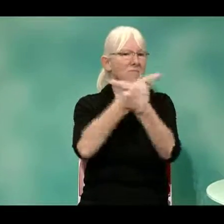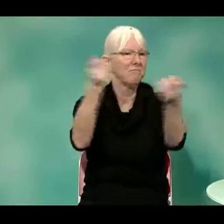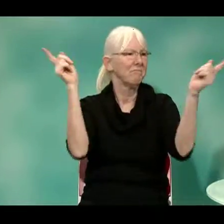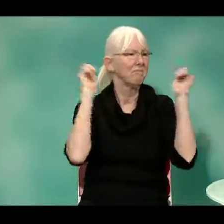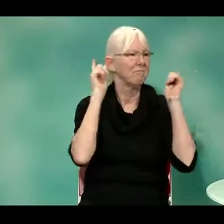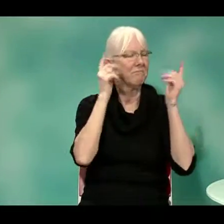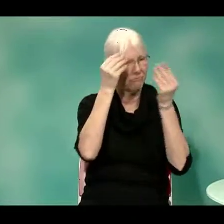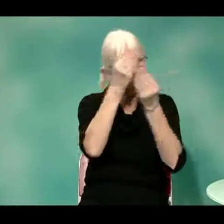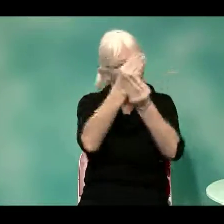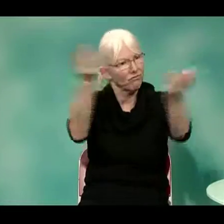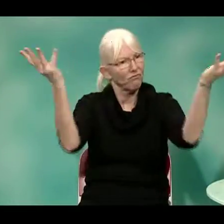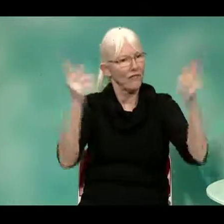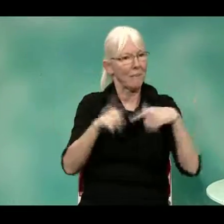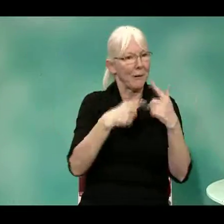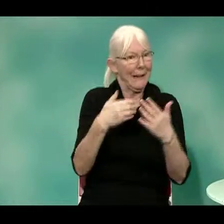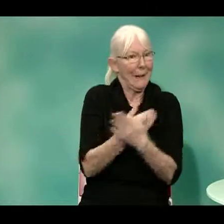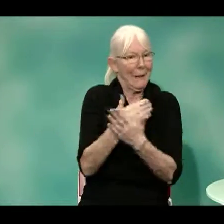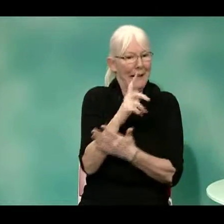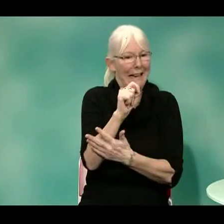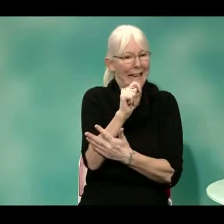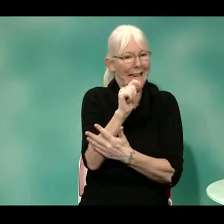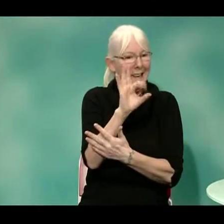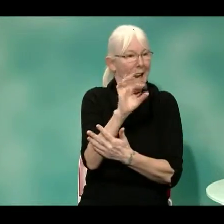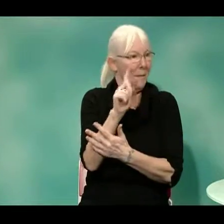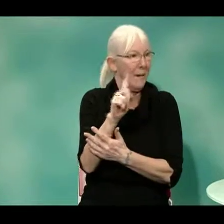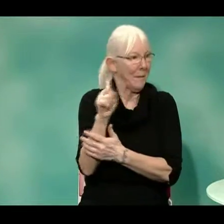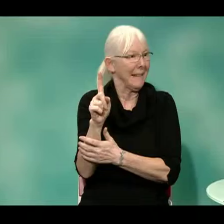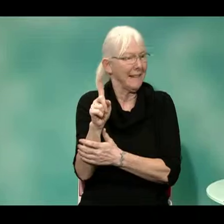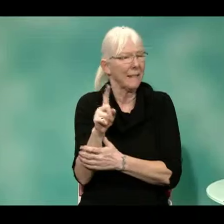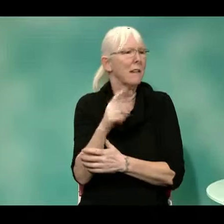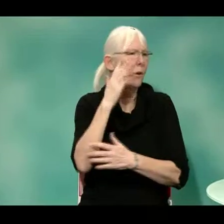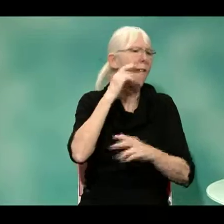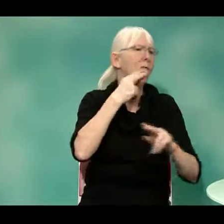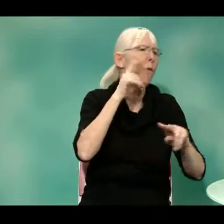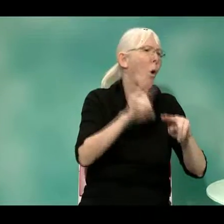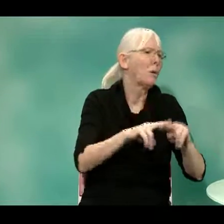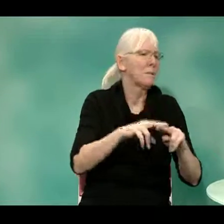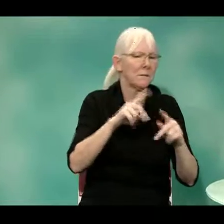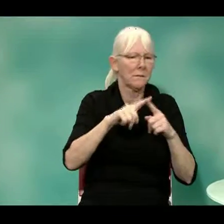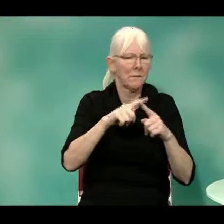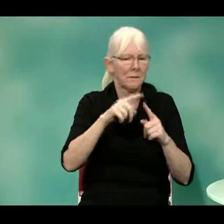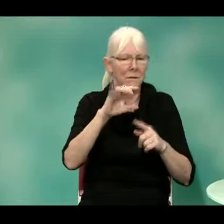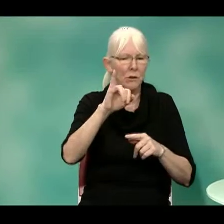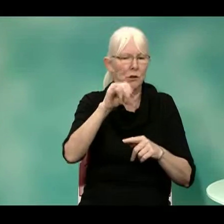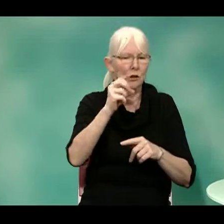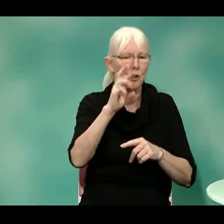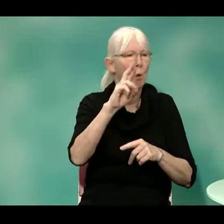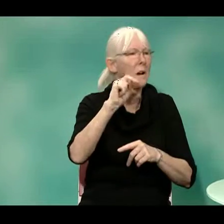ECOM 911, uh, announced that we'd be having this new text 911 service.